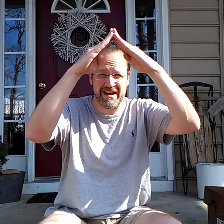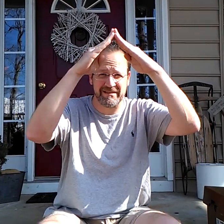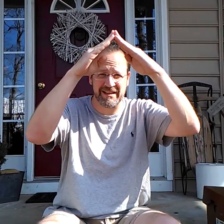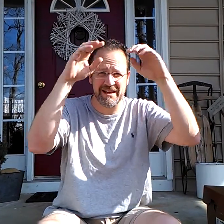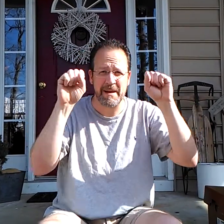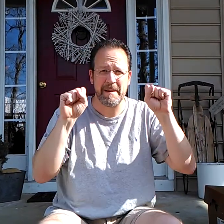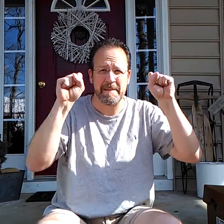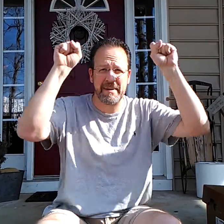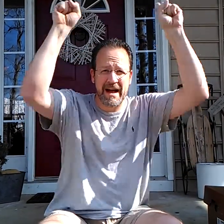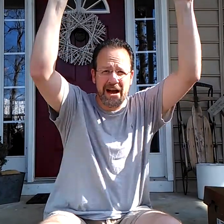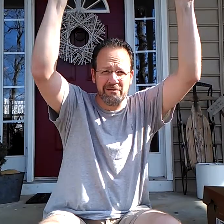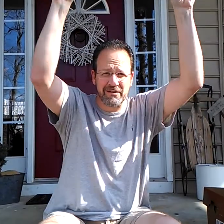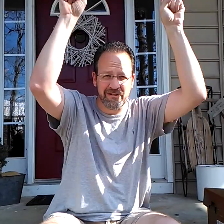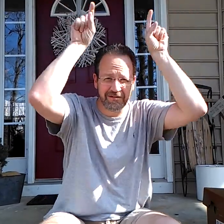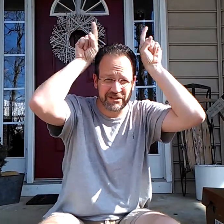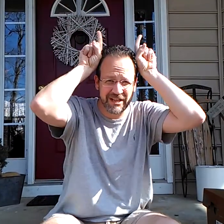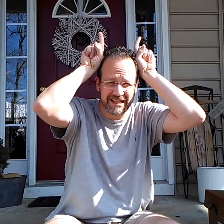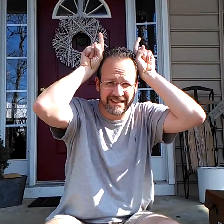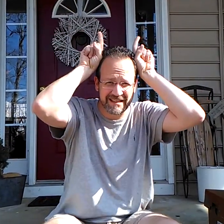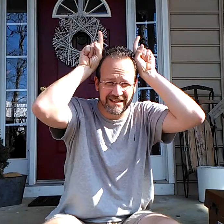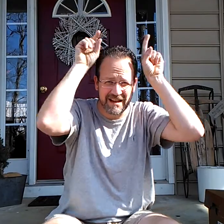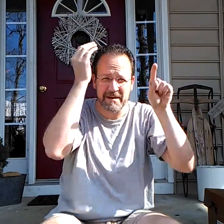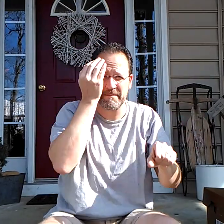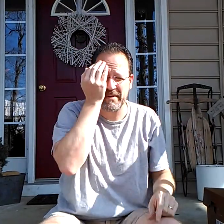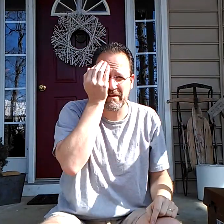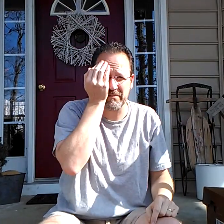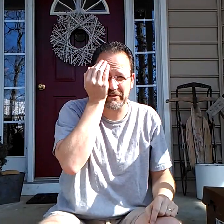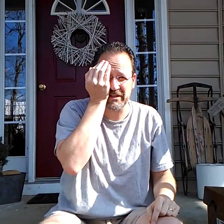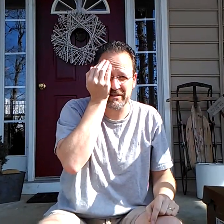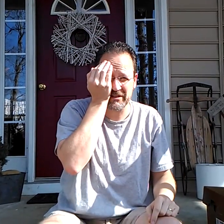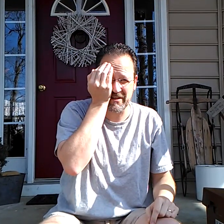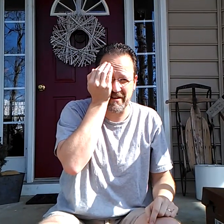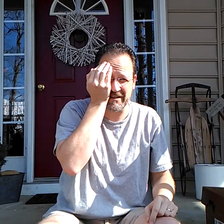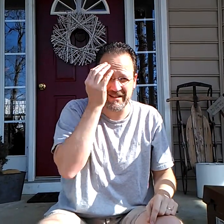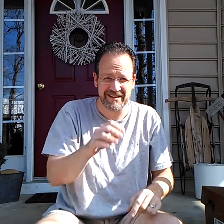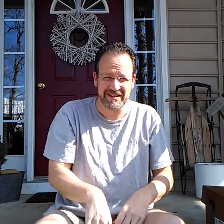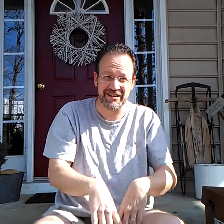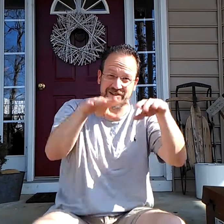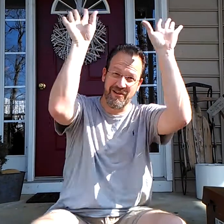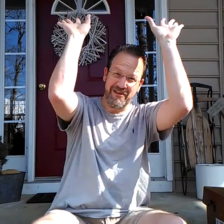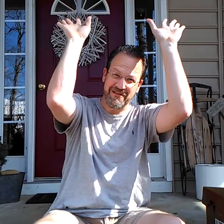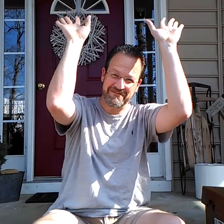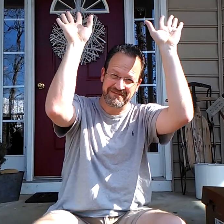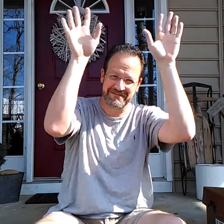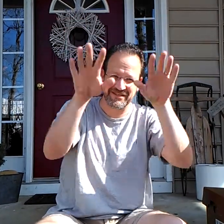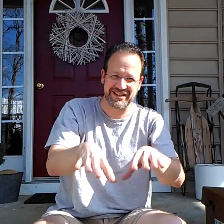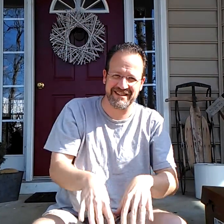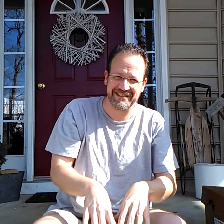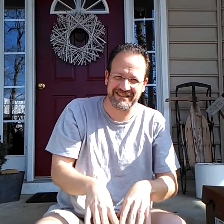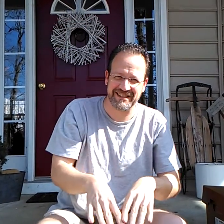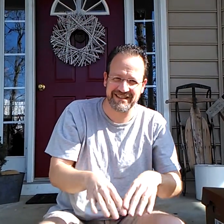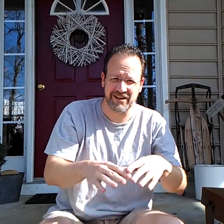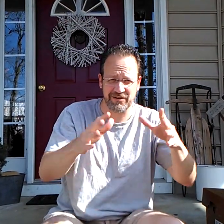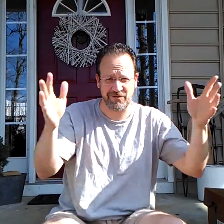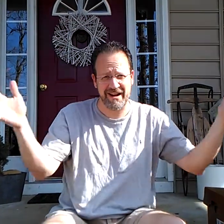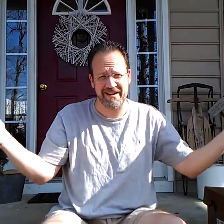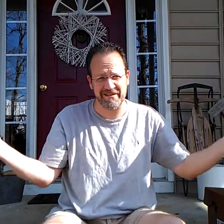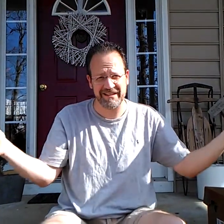mount. Power over Satan. Parables, start. A storm, still. A crowd,